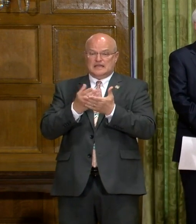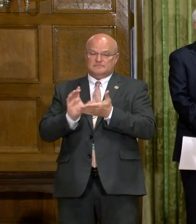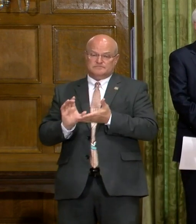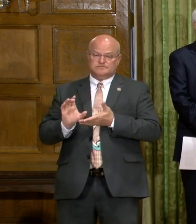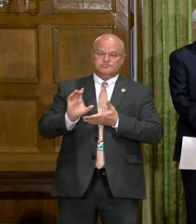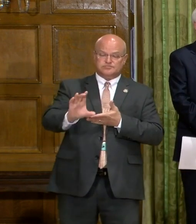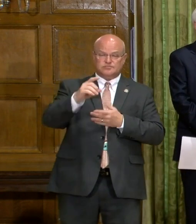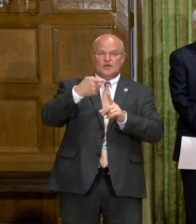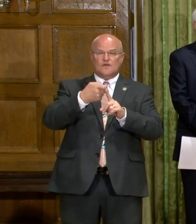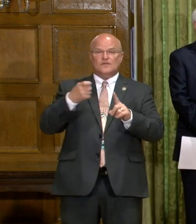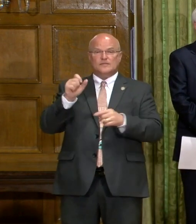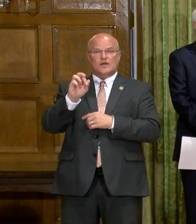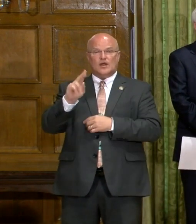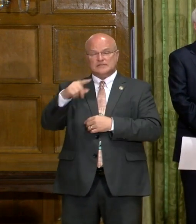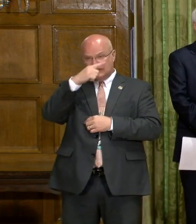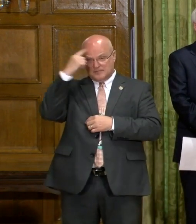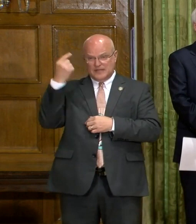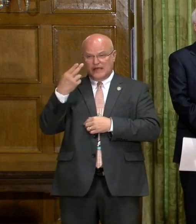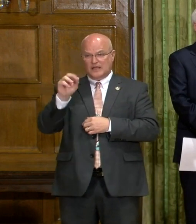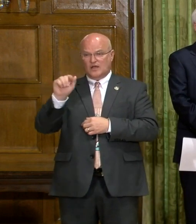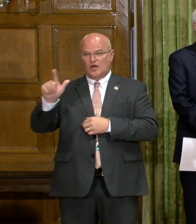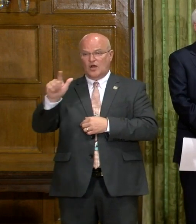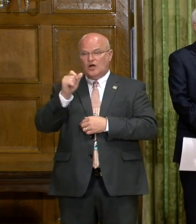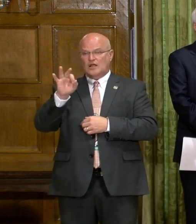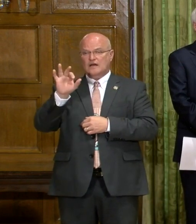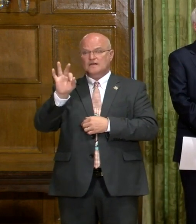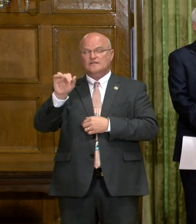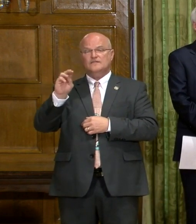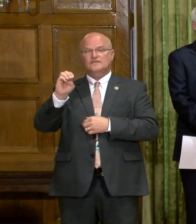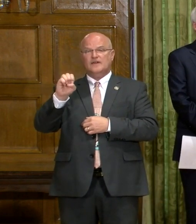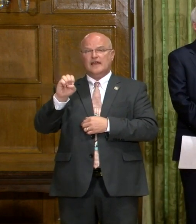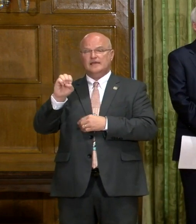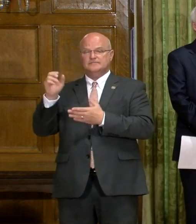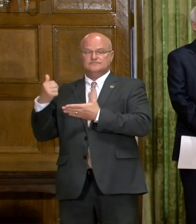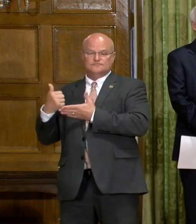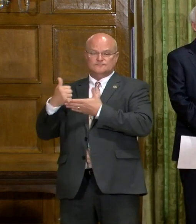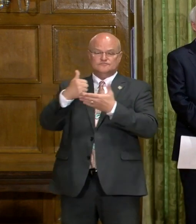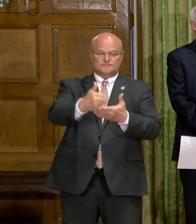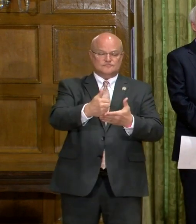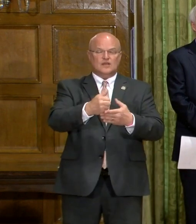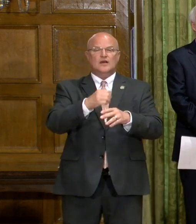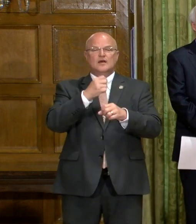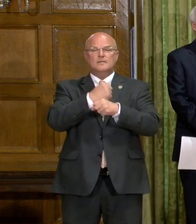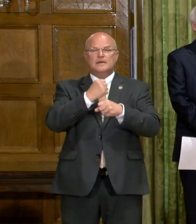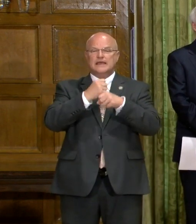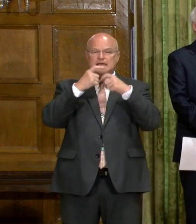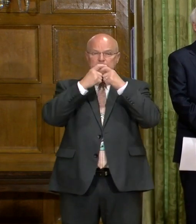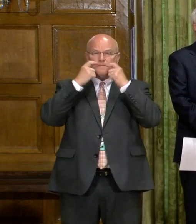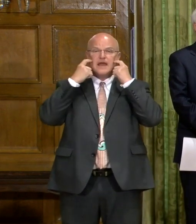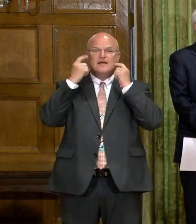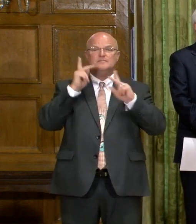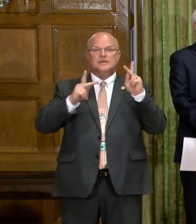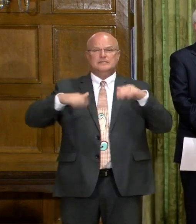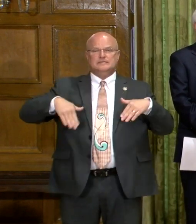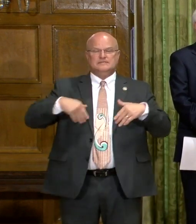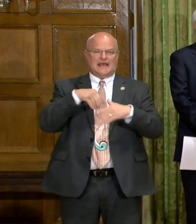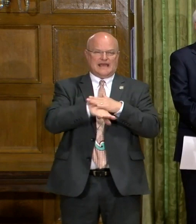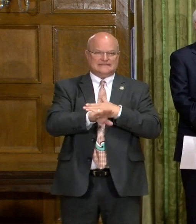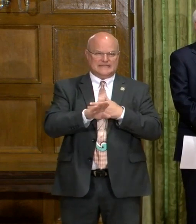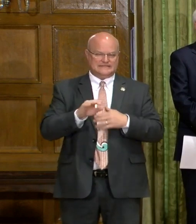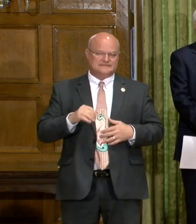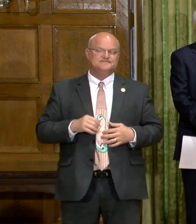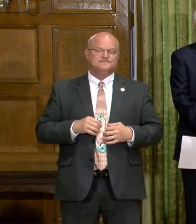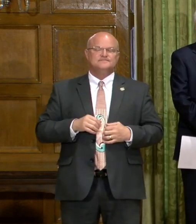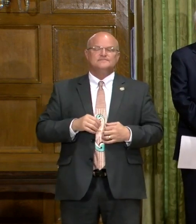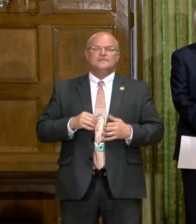are going to be made available from the Arkansas Black Hall of Fame will go towards providing cloth masks for those that may not have access